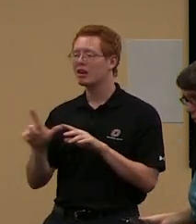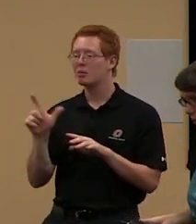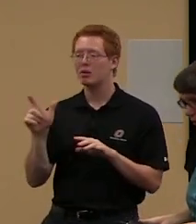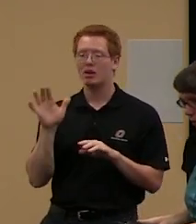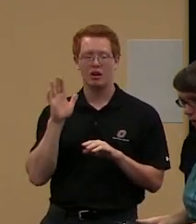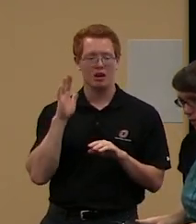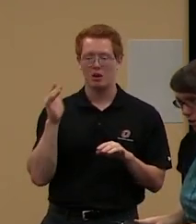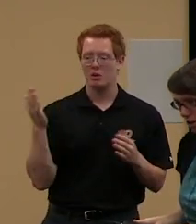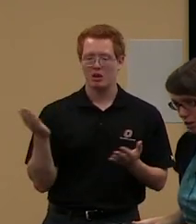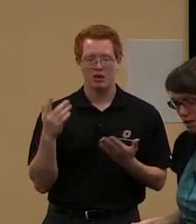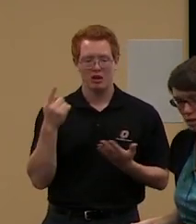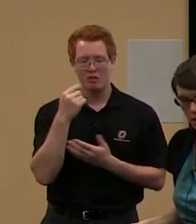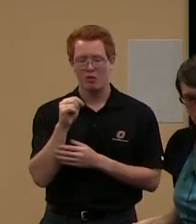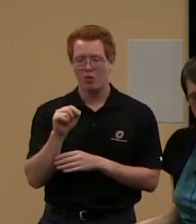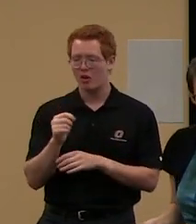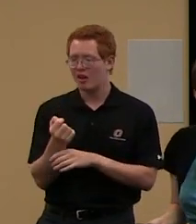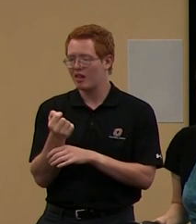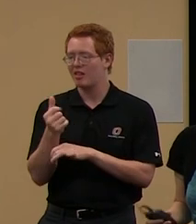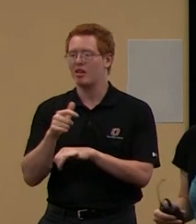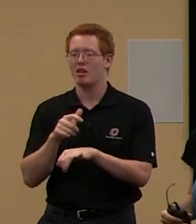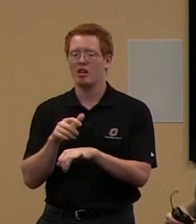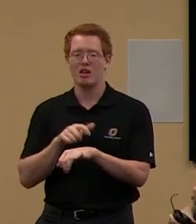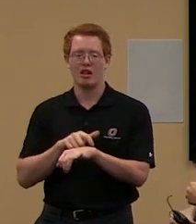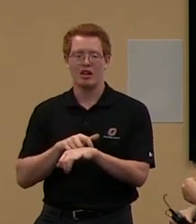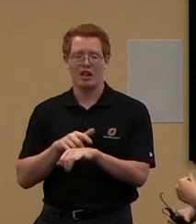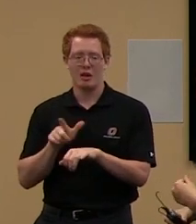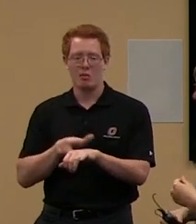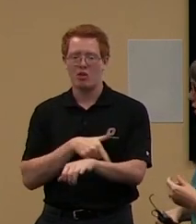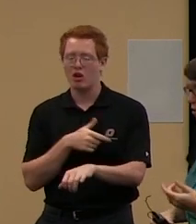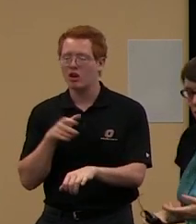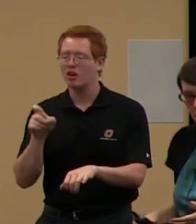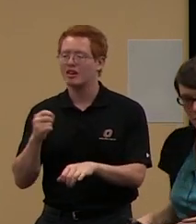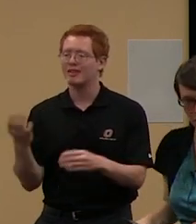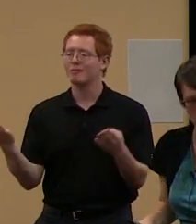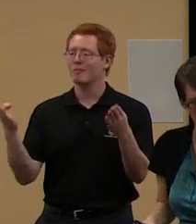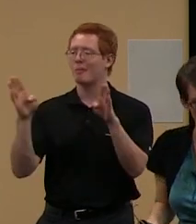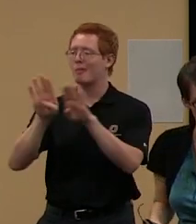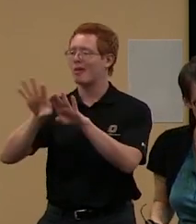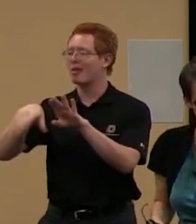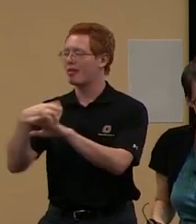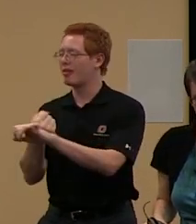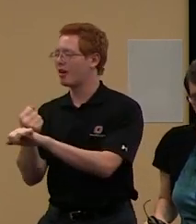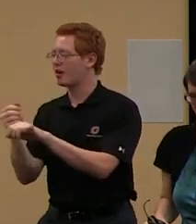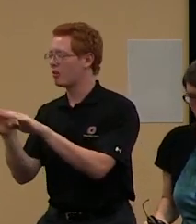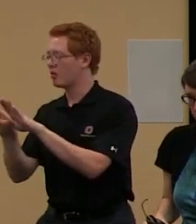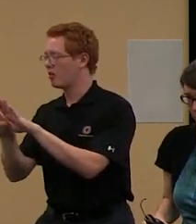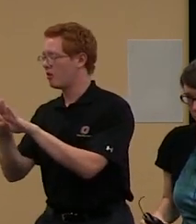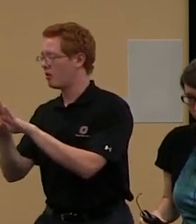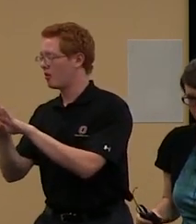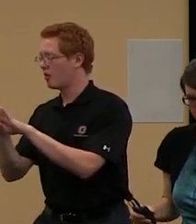for a little bit, a little while longer. We're going to close up the room probably in another 10 minutes or so, but